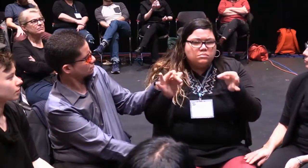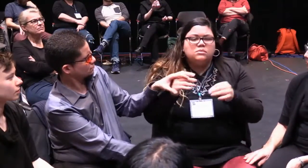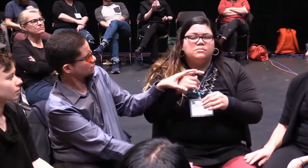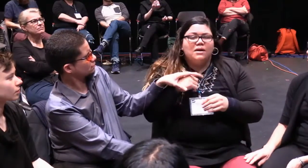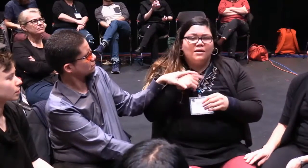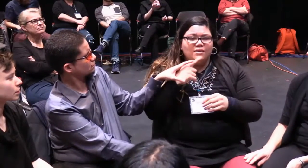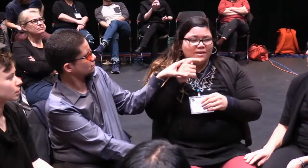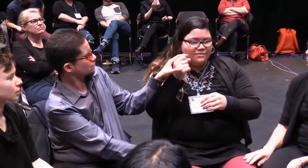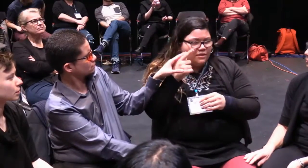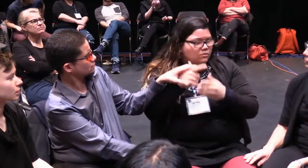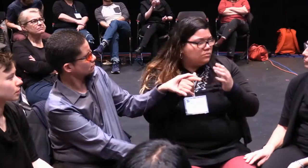I just want to make a short comment.